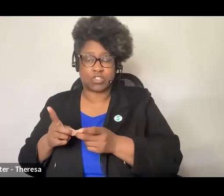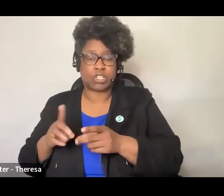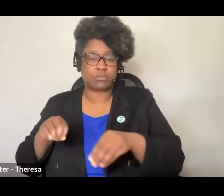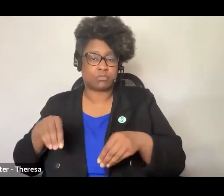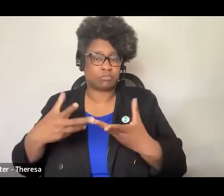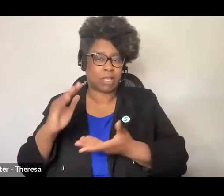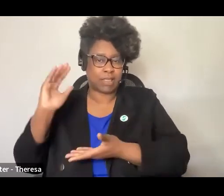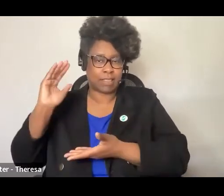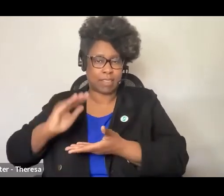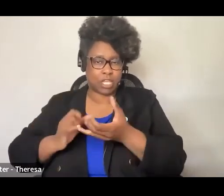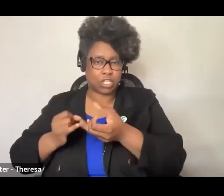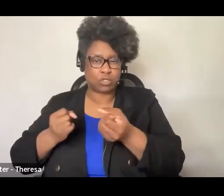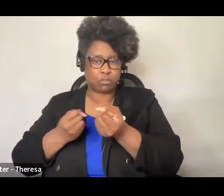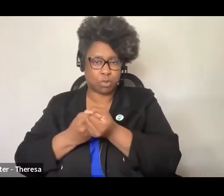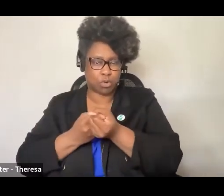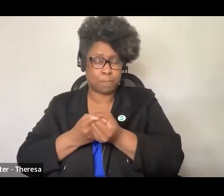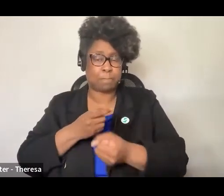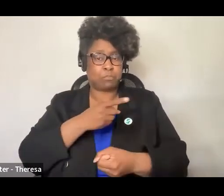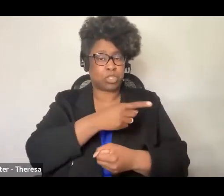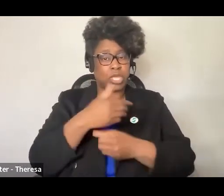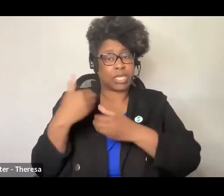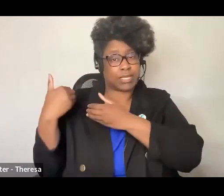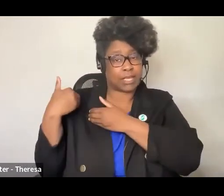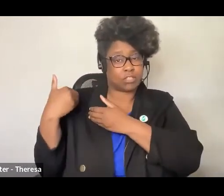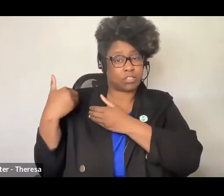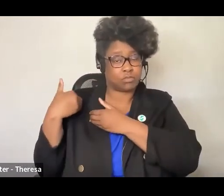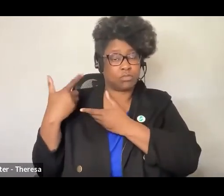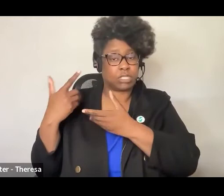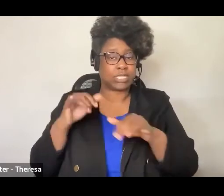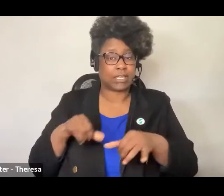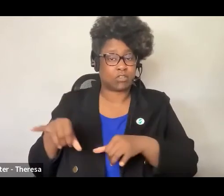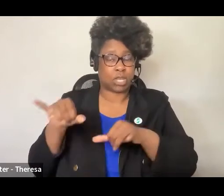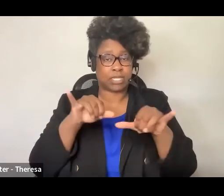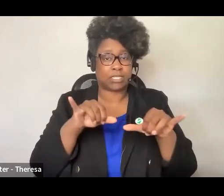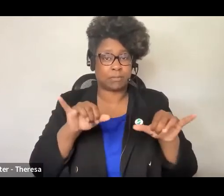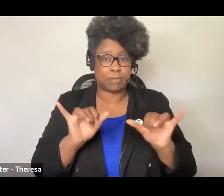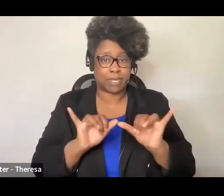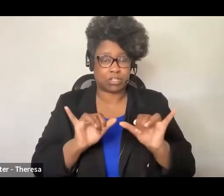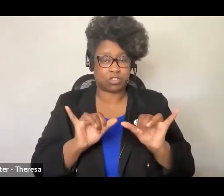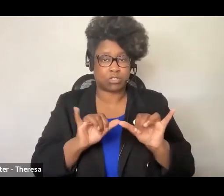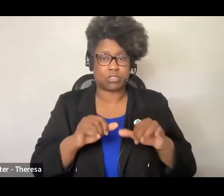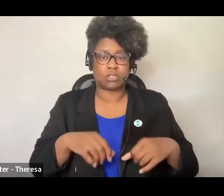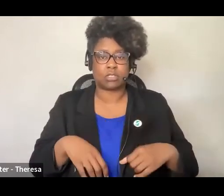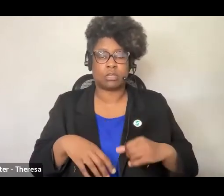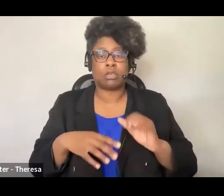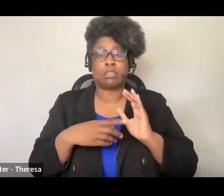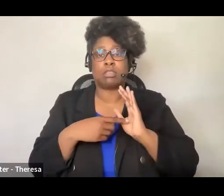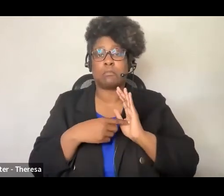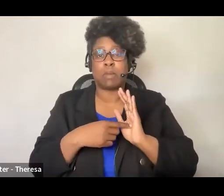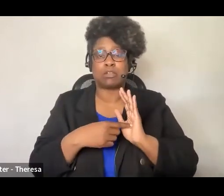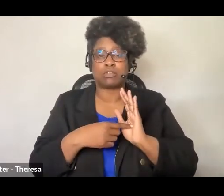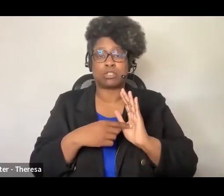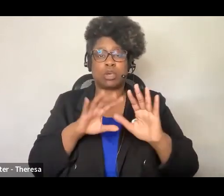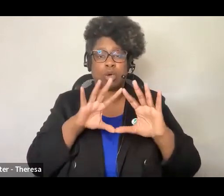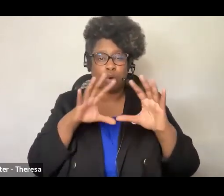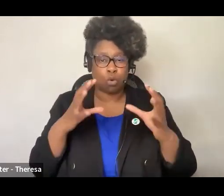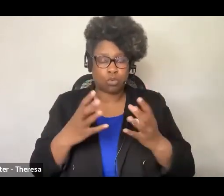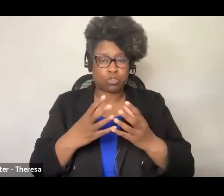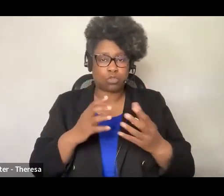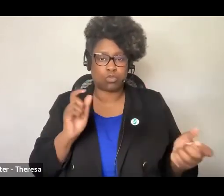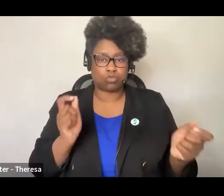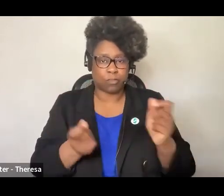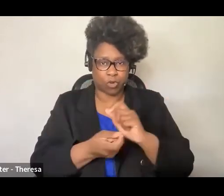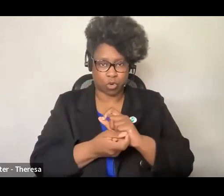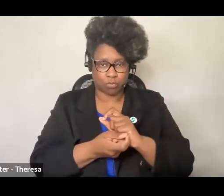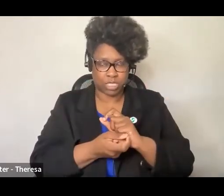Yet, they were held accountable for results on standardized measures. The models aimed to be whole school reforms, and they were created by